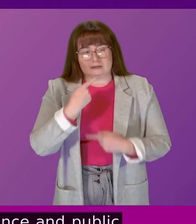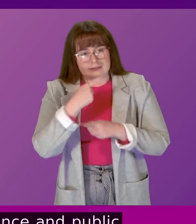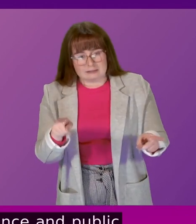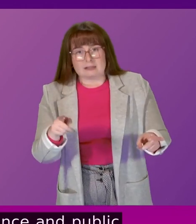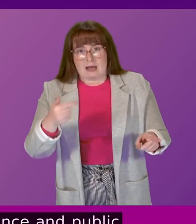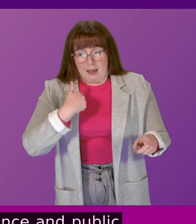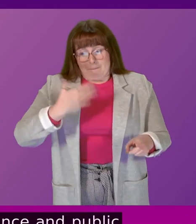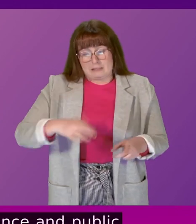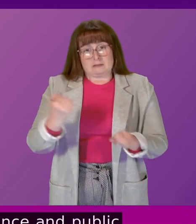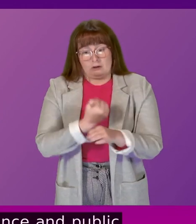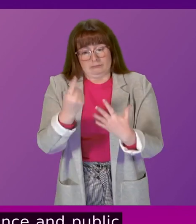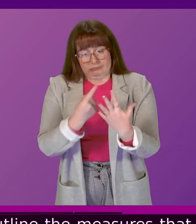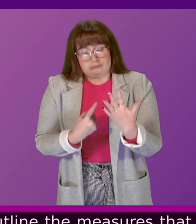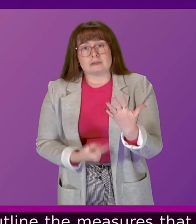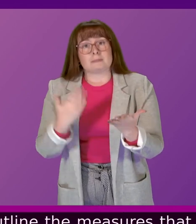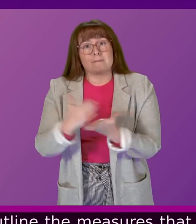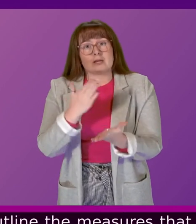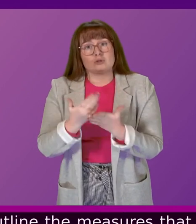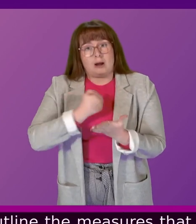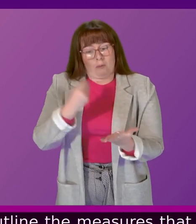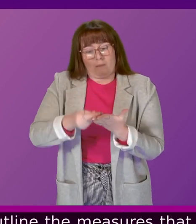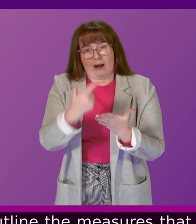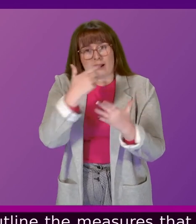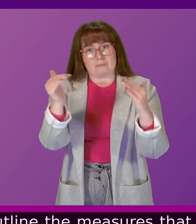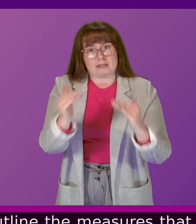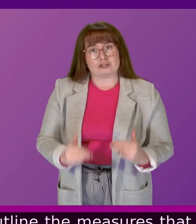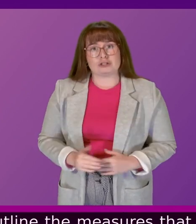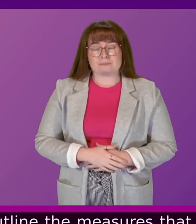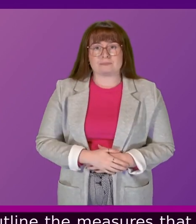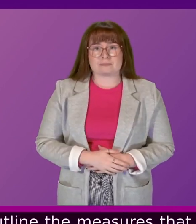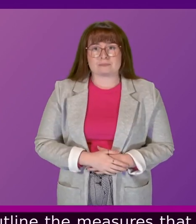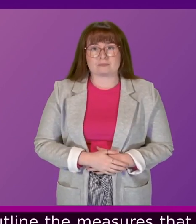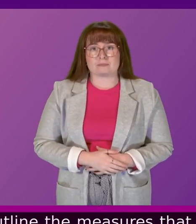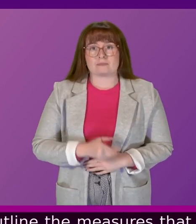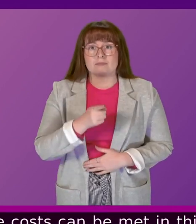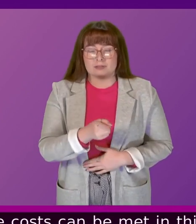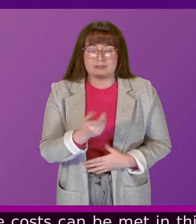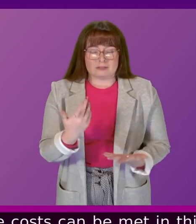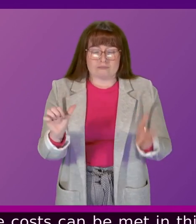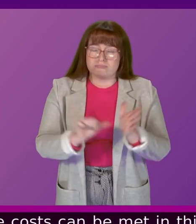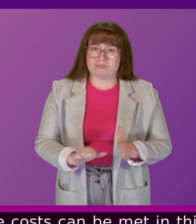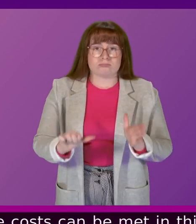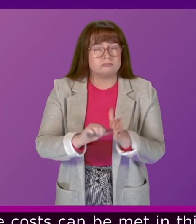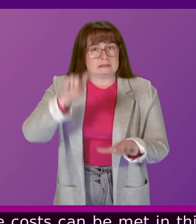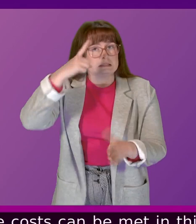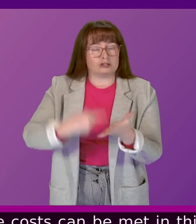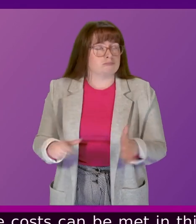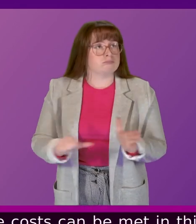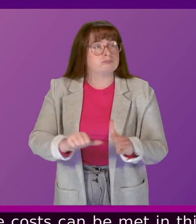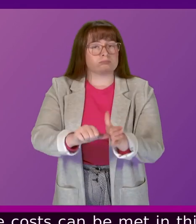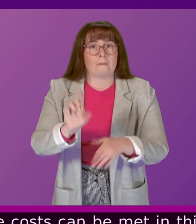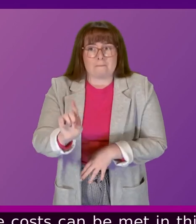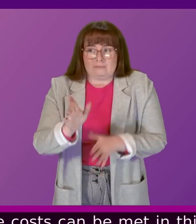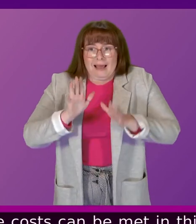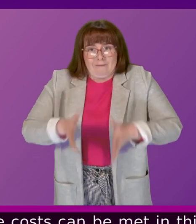taken to ensure these costs can be met in this financial year. These have been exceptionally difficult decisions, but they have been